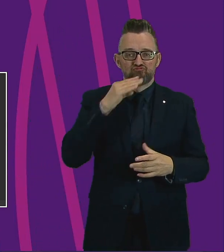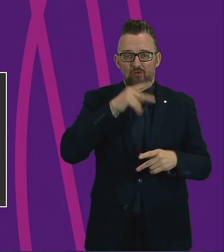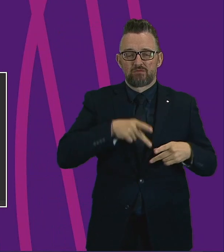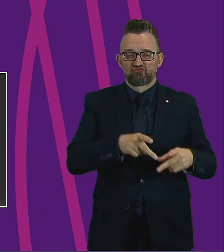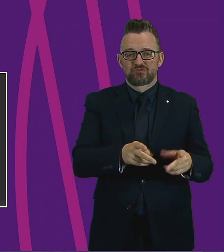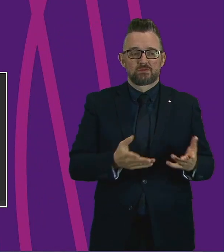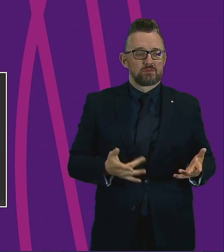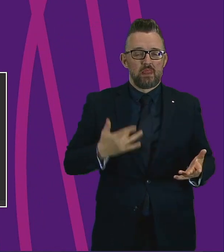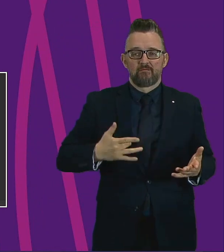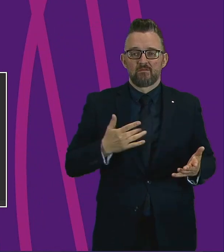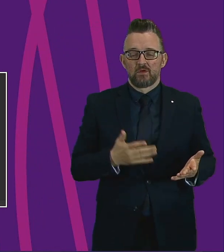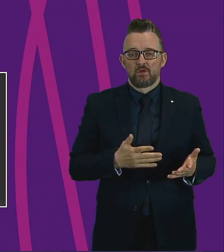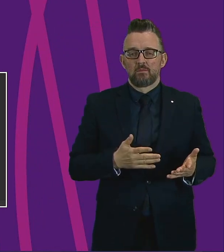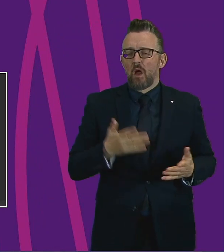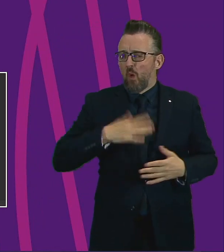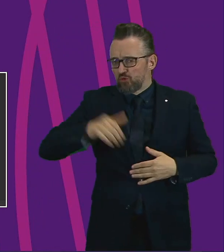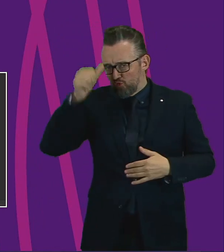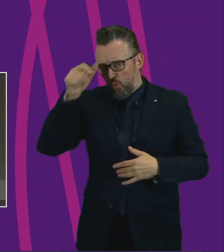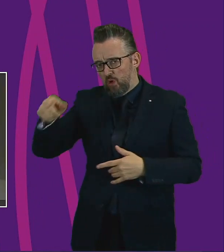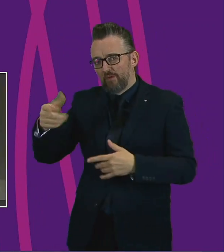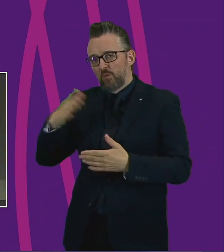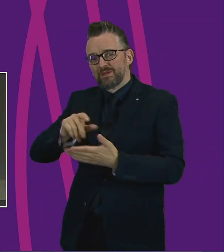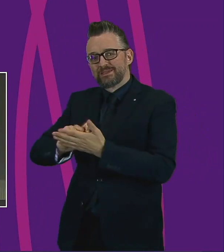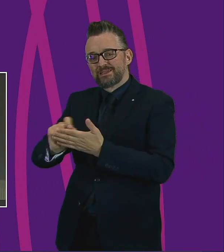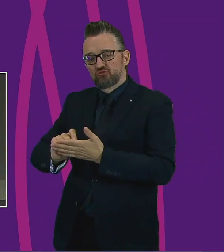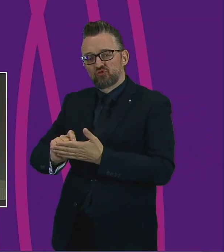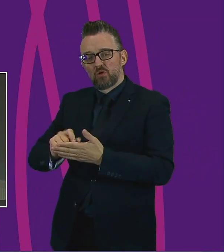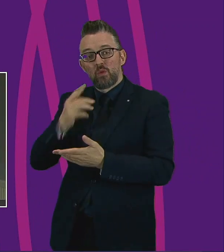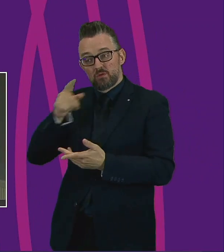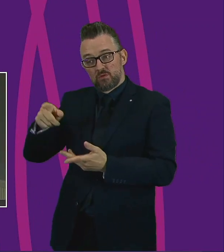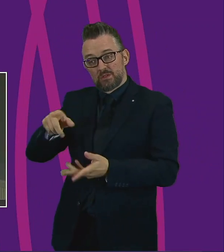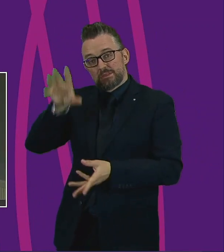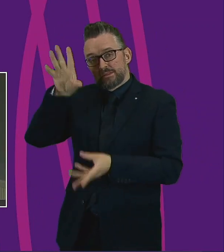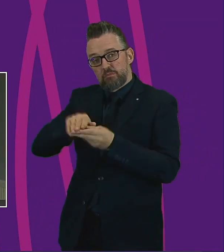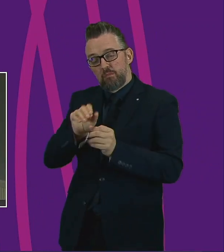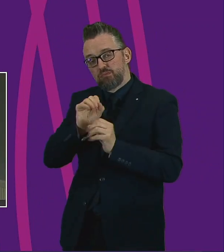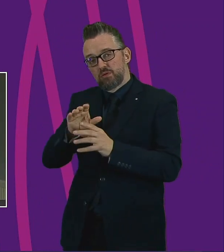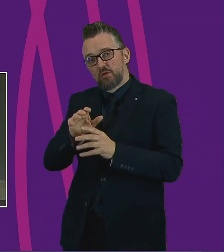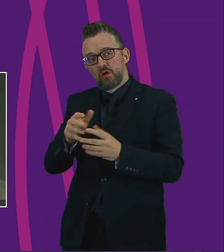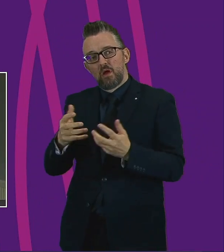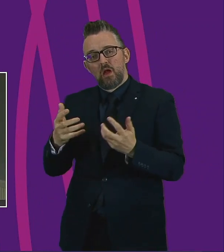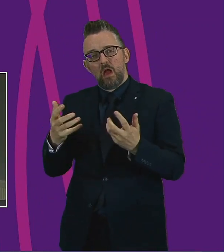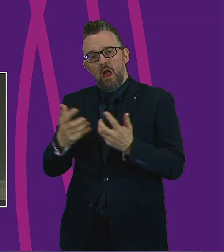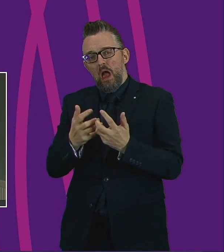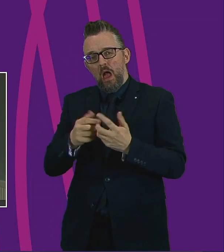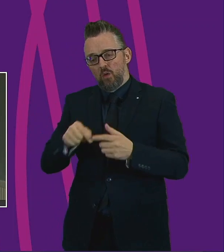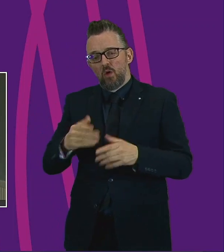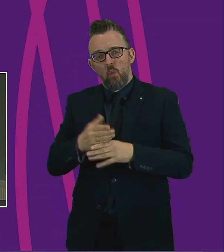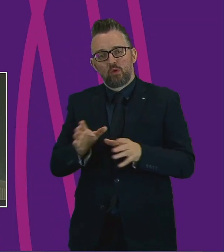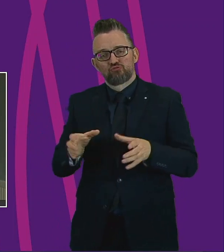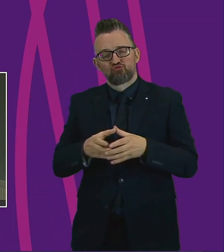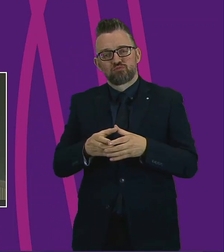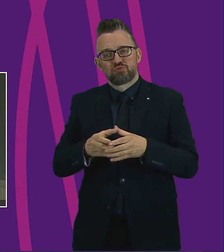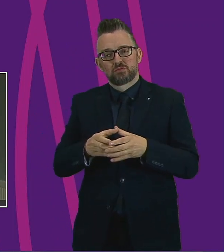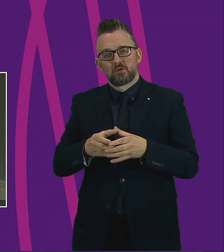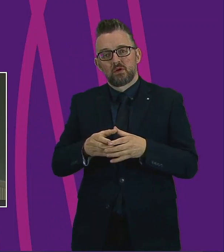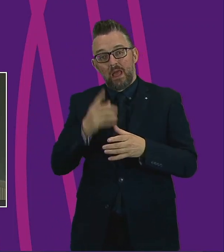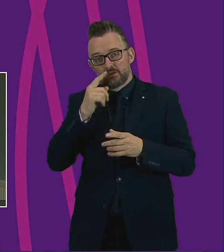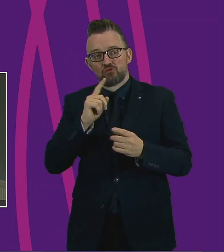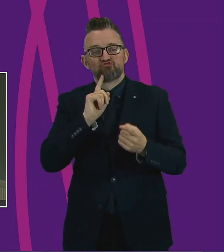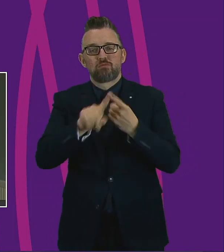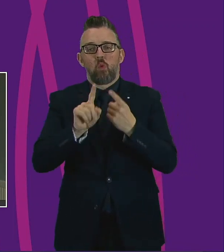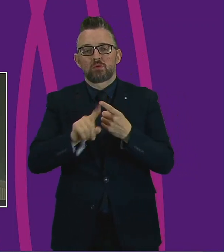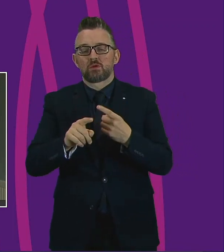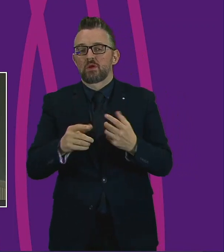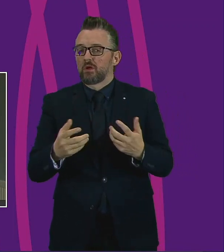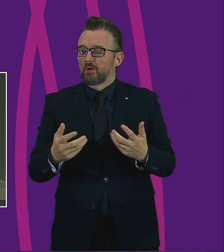interested to know from the cabinet secretary in her summing up is how quickly will this working group report and how quickly